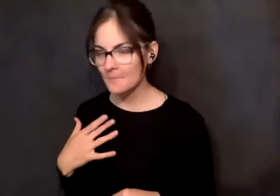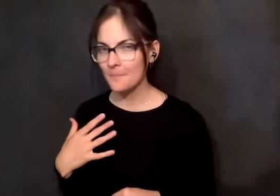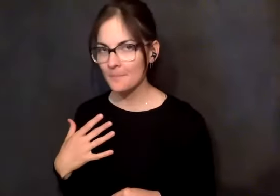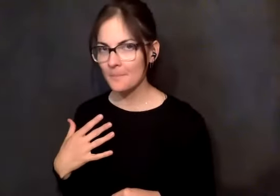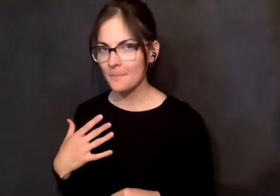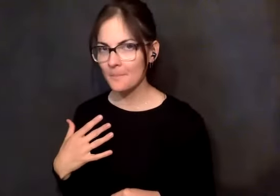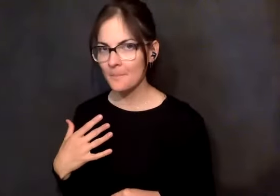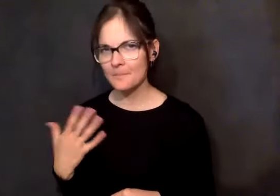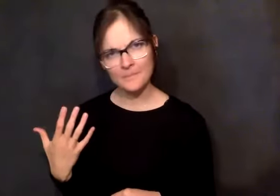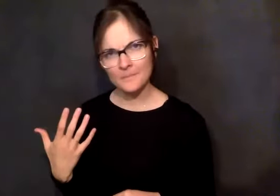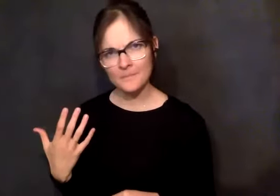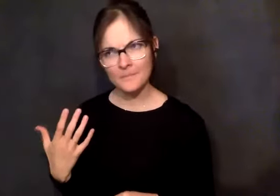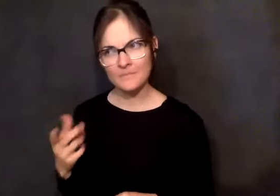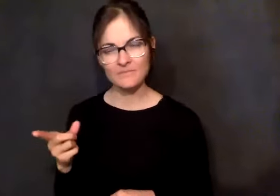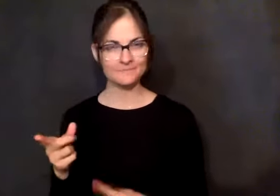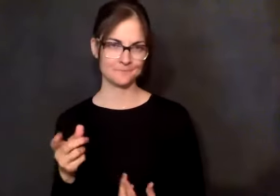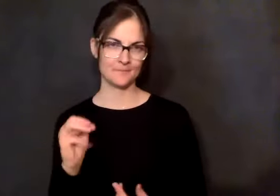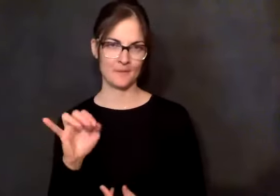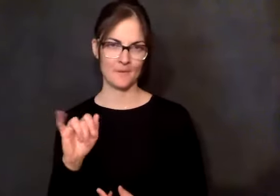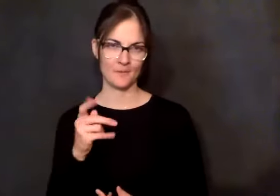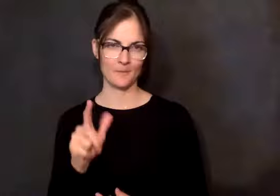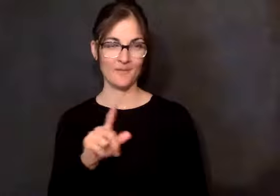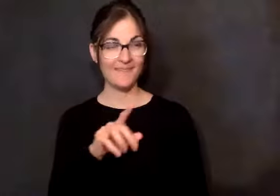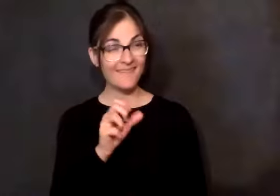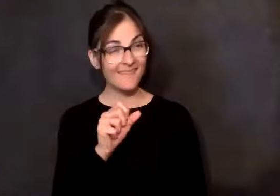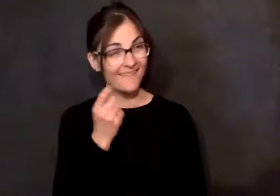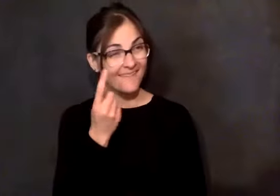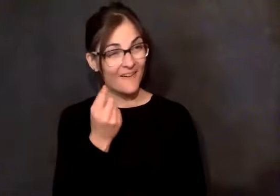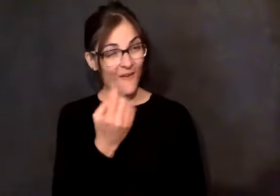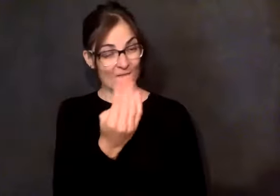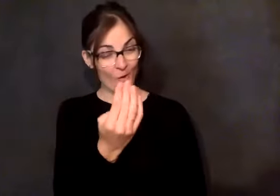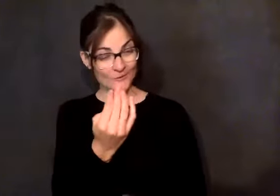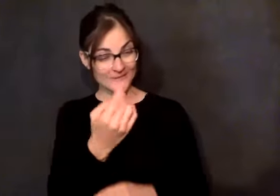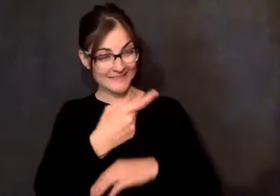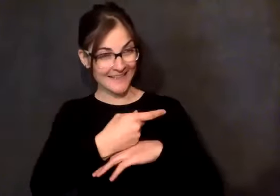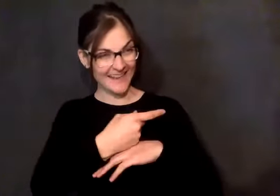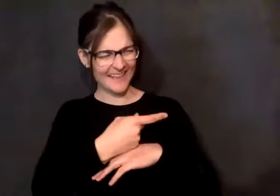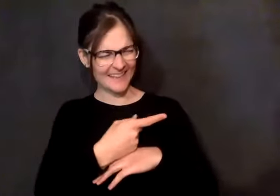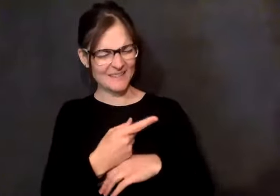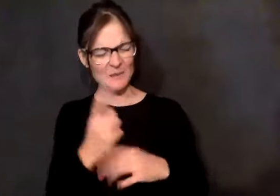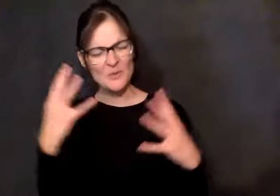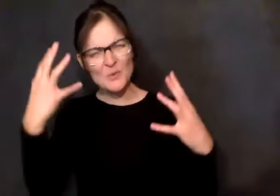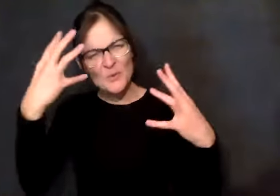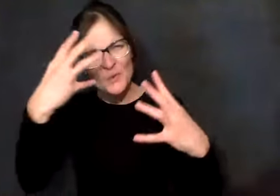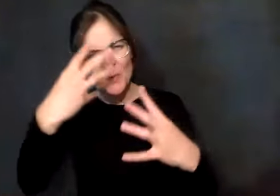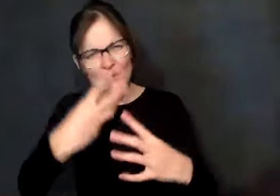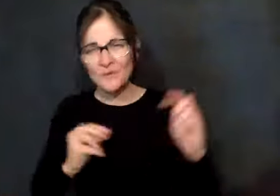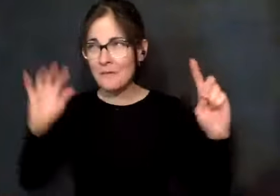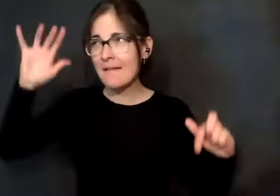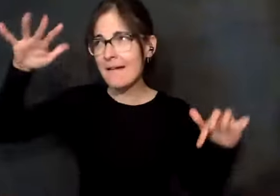To which she replied, you mean to say that you spent 14 days on that river, most beautiful country you could ever imagine,